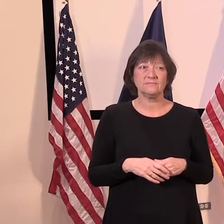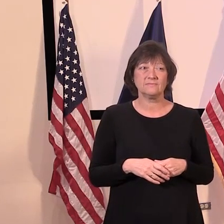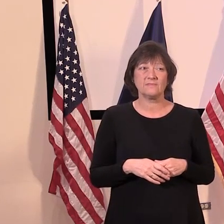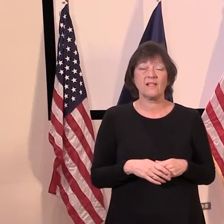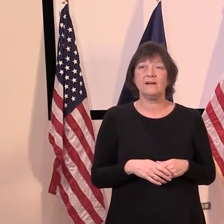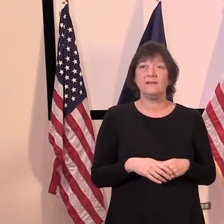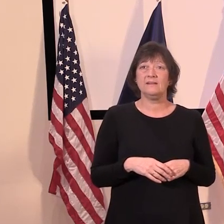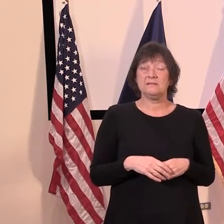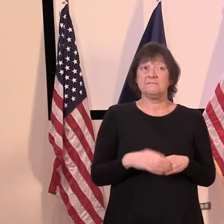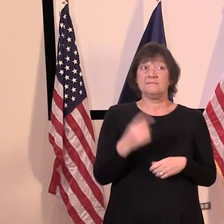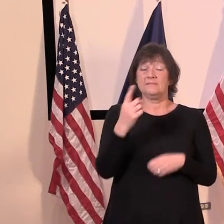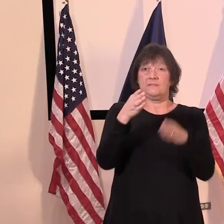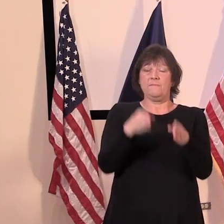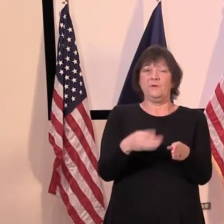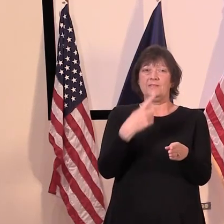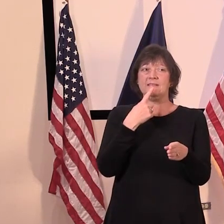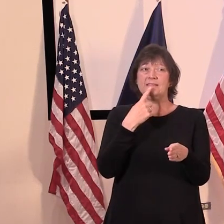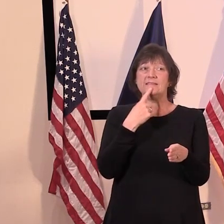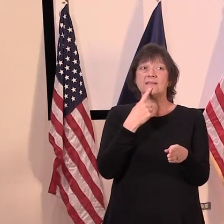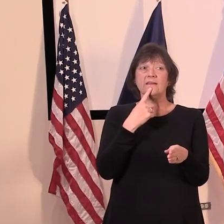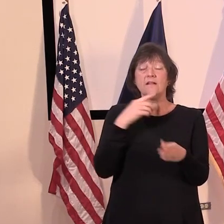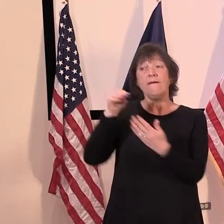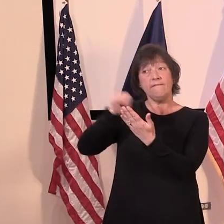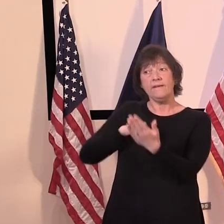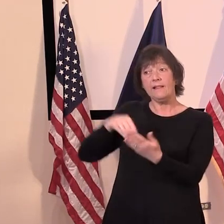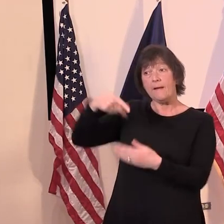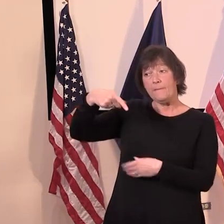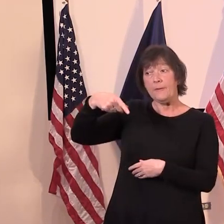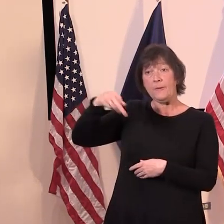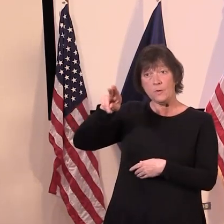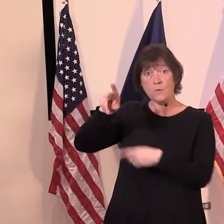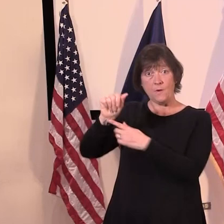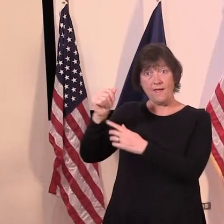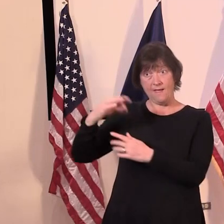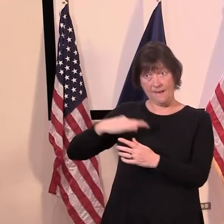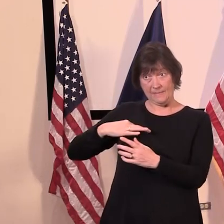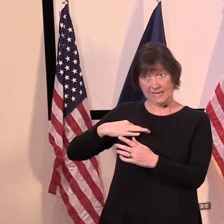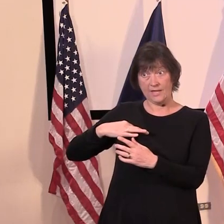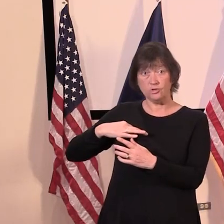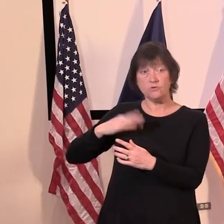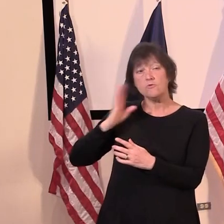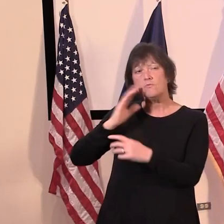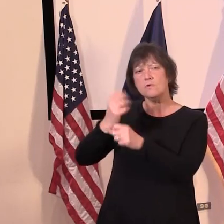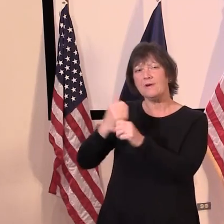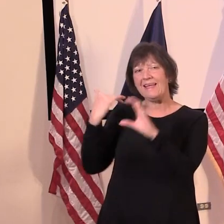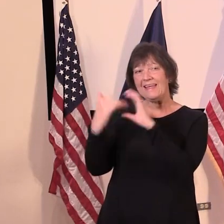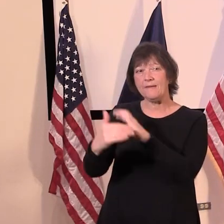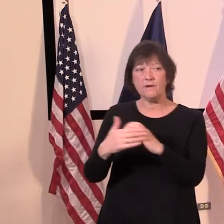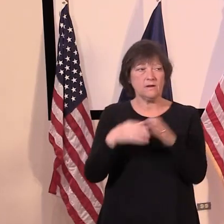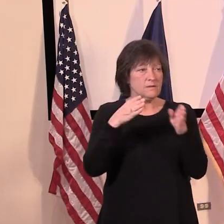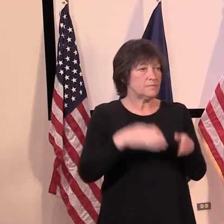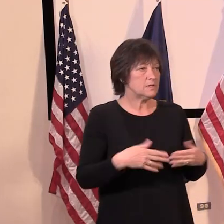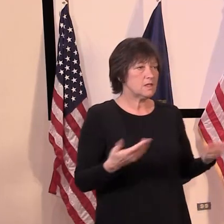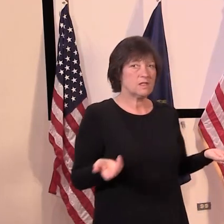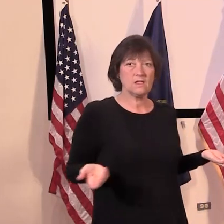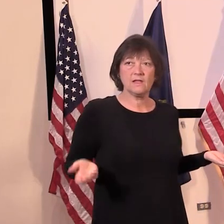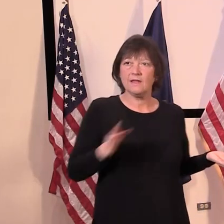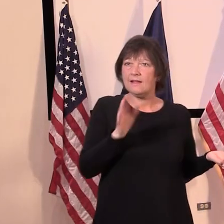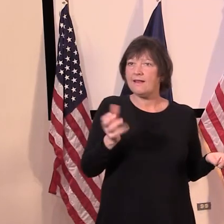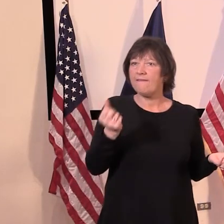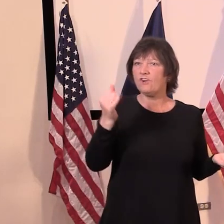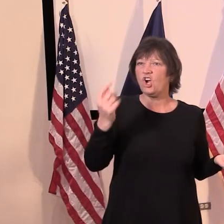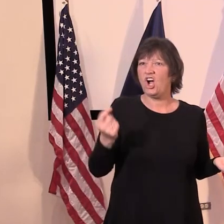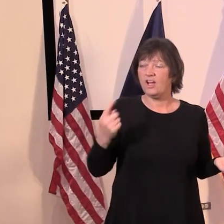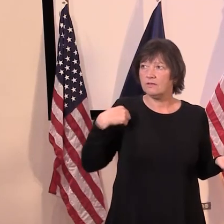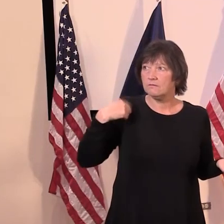application and that it would be sent to their email. Also check their spam folder that might be in there, but they said they never received it. Um, and that it had